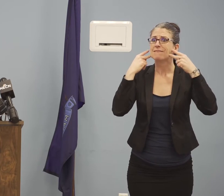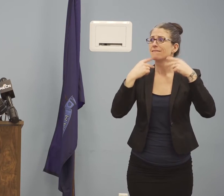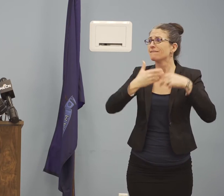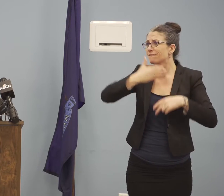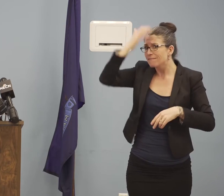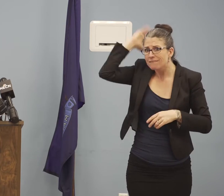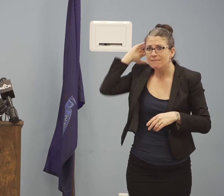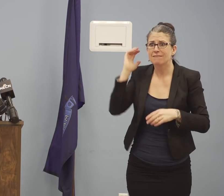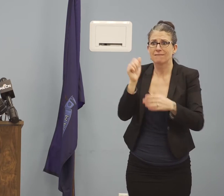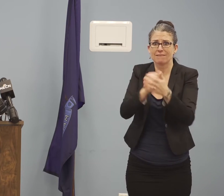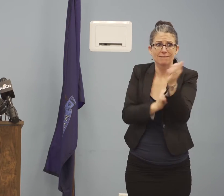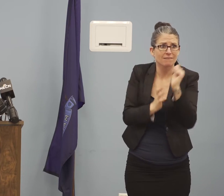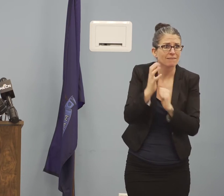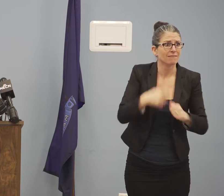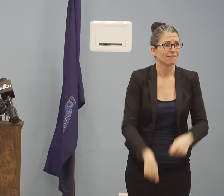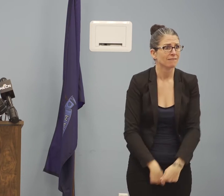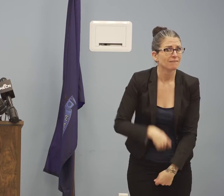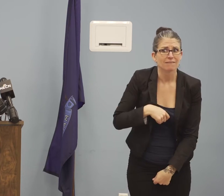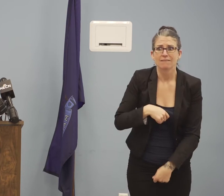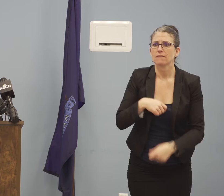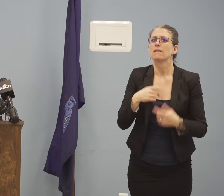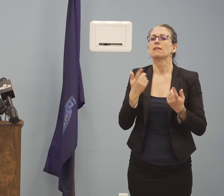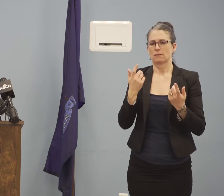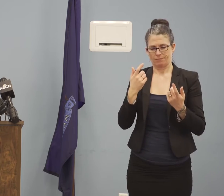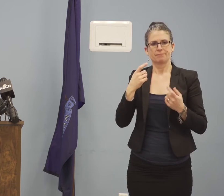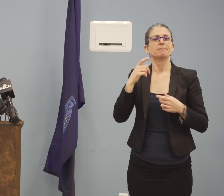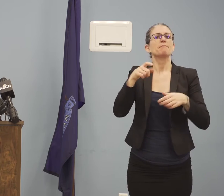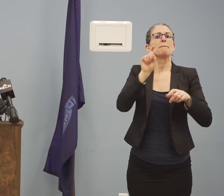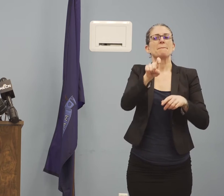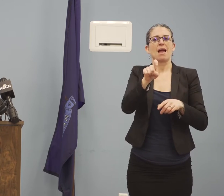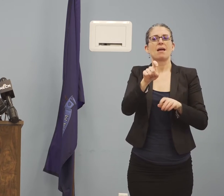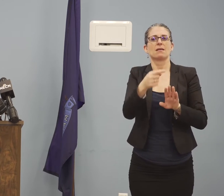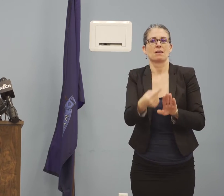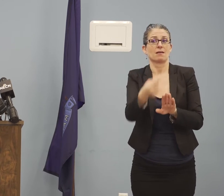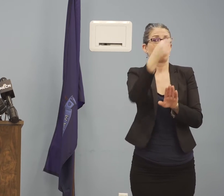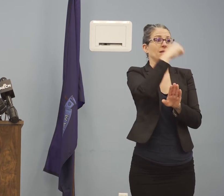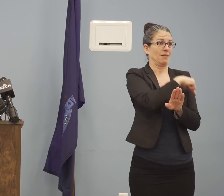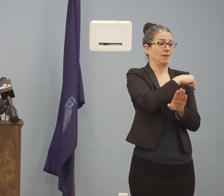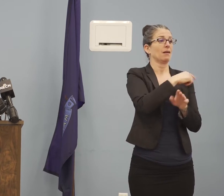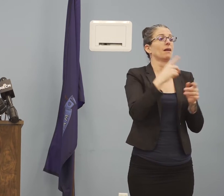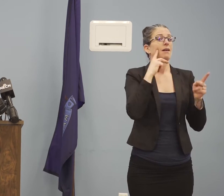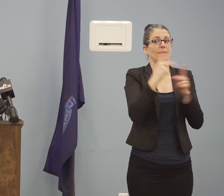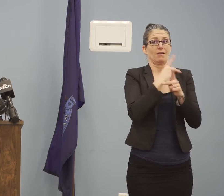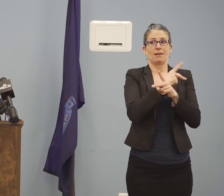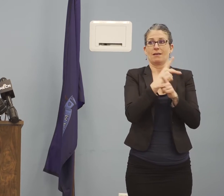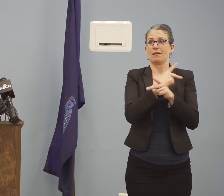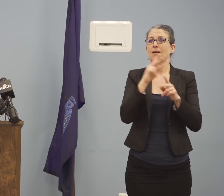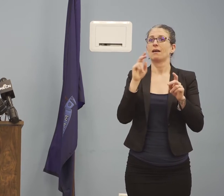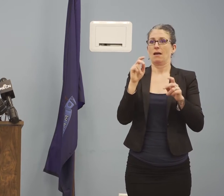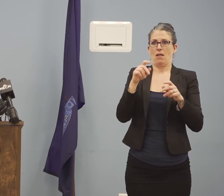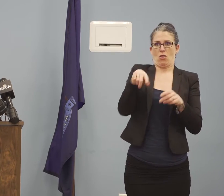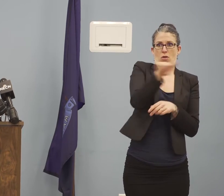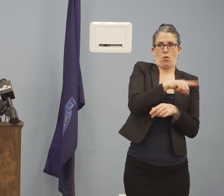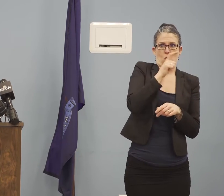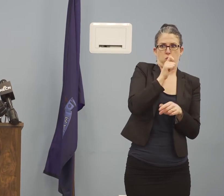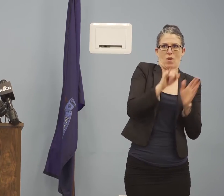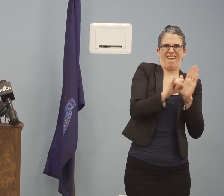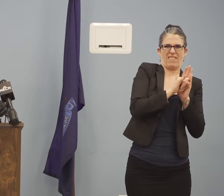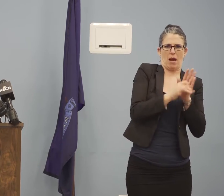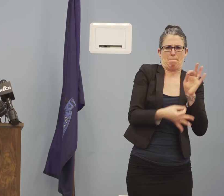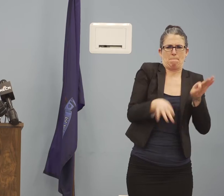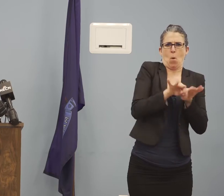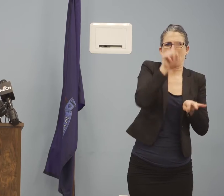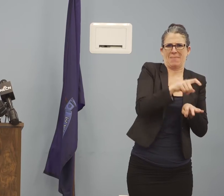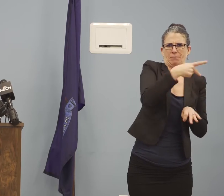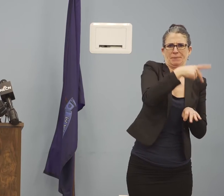first responders across the state? State. We are certainly aware of this concern, as are my colleagues and all other of the